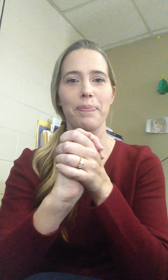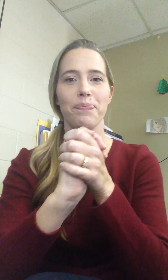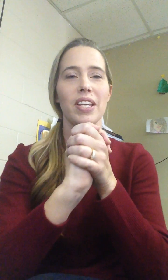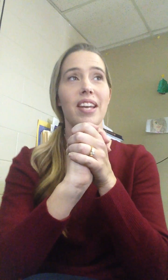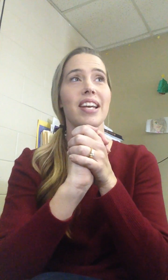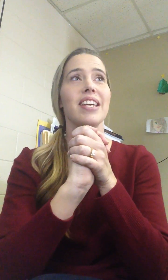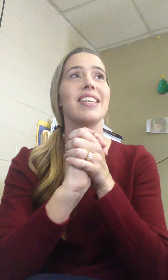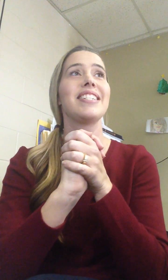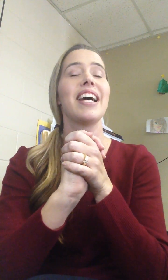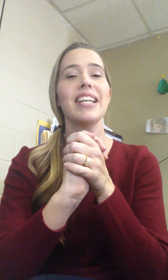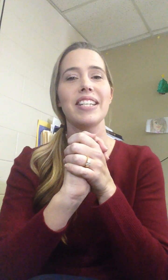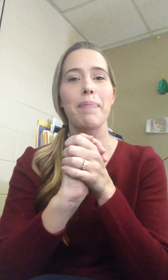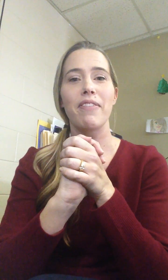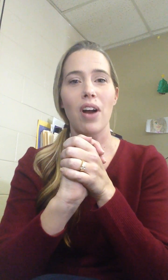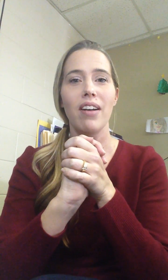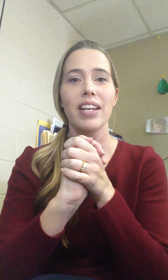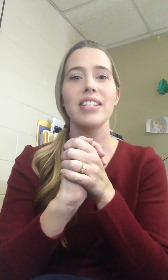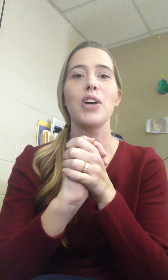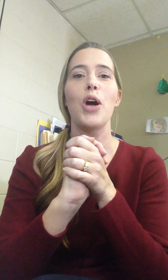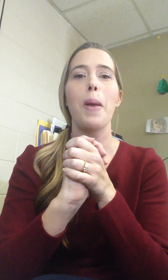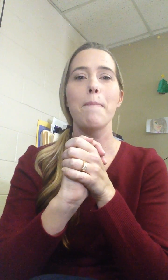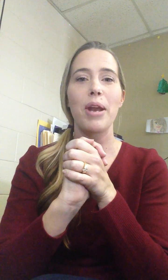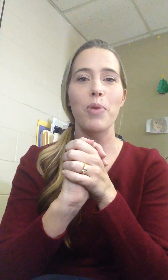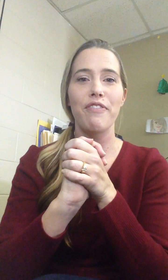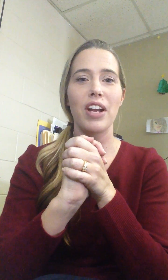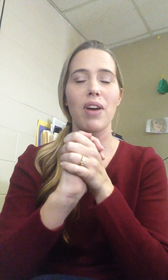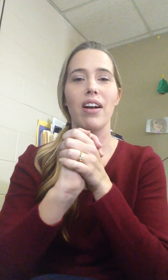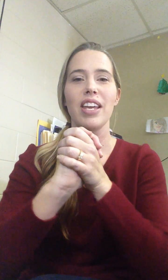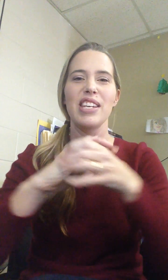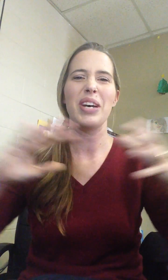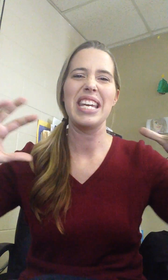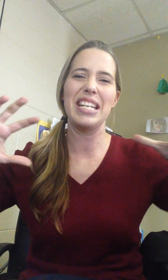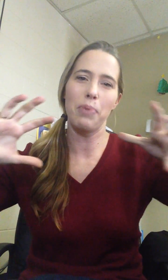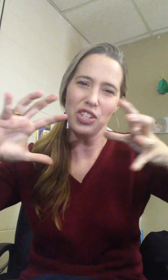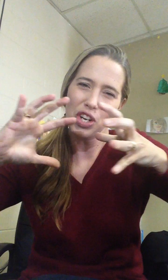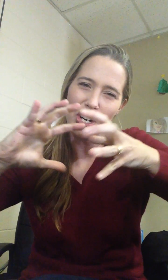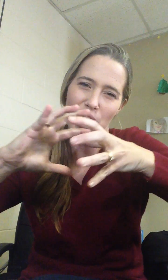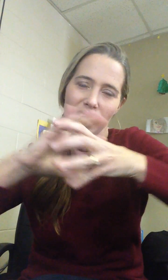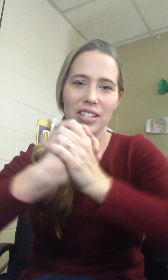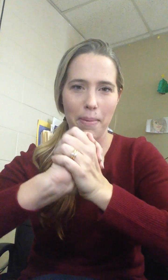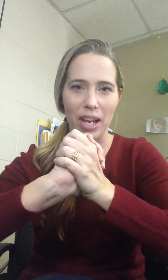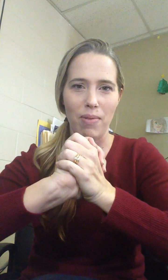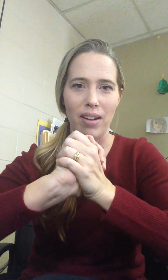the second type of rock is called metamorphic rock you had heat and pressure to make a rock